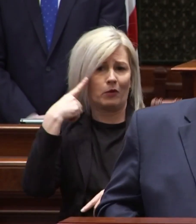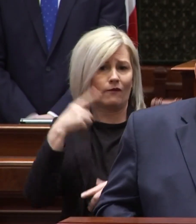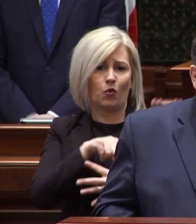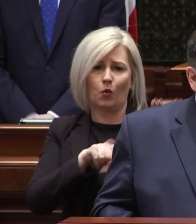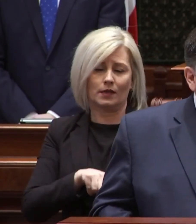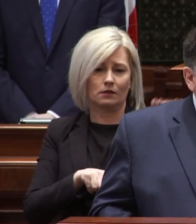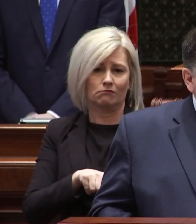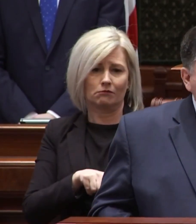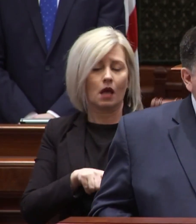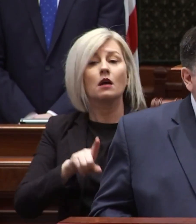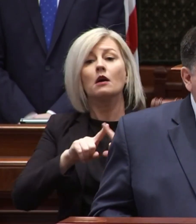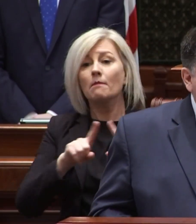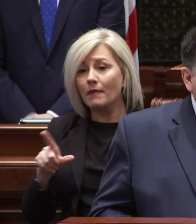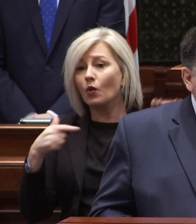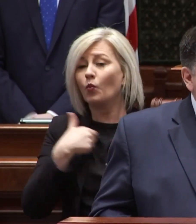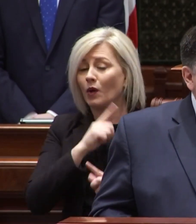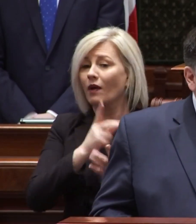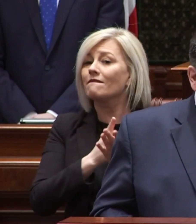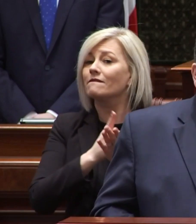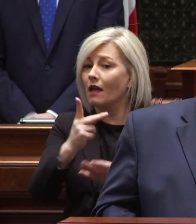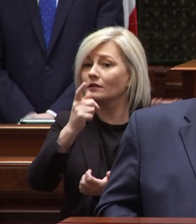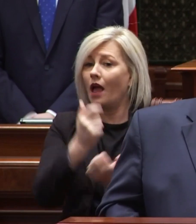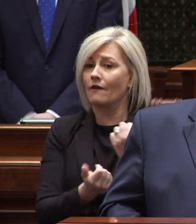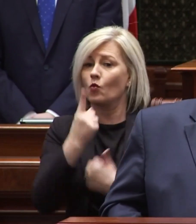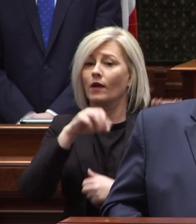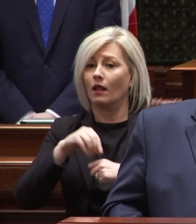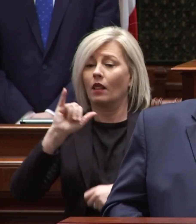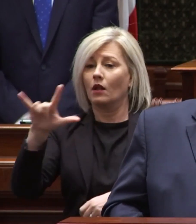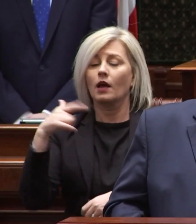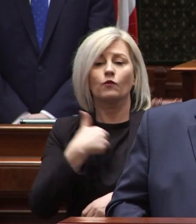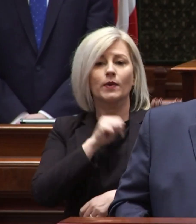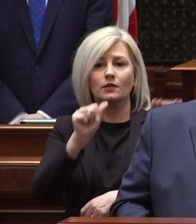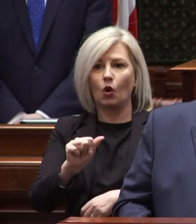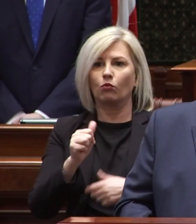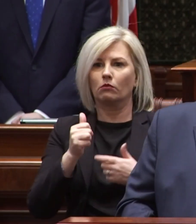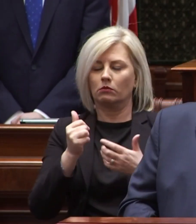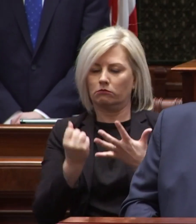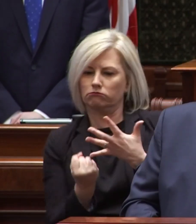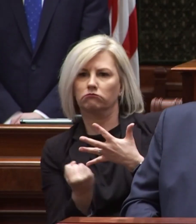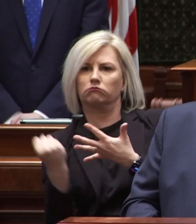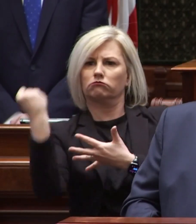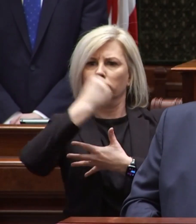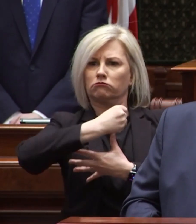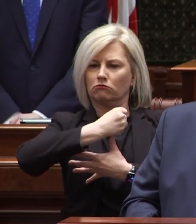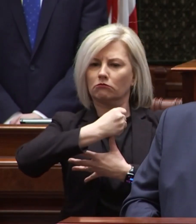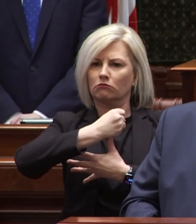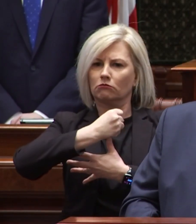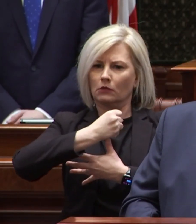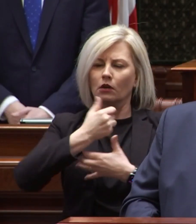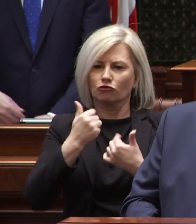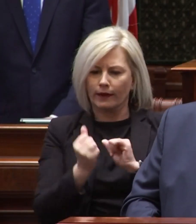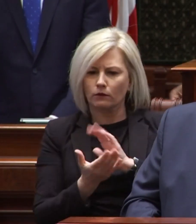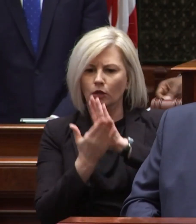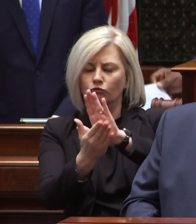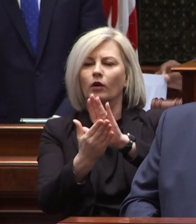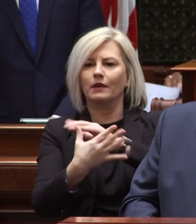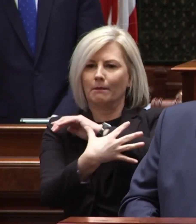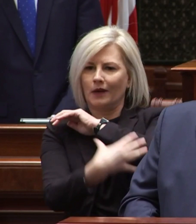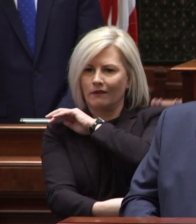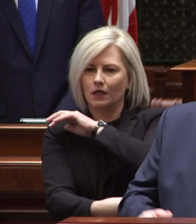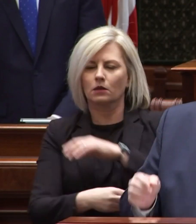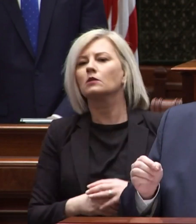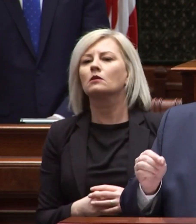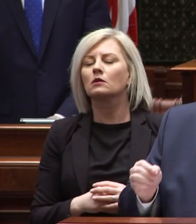for those things but we will have failed everyone in illinois if we don't place a higher priority on tackling poverty